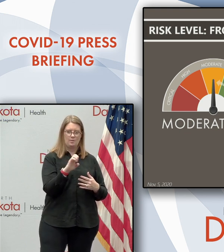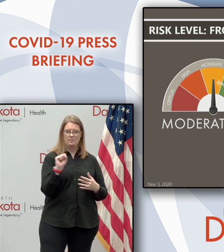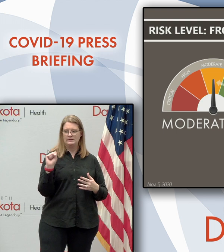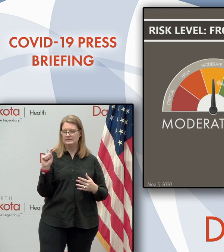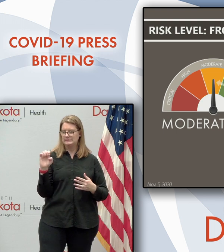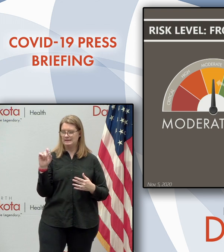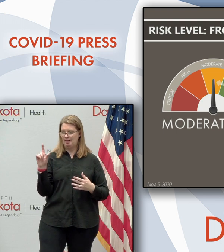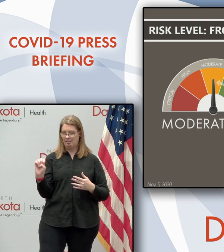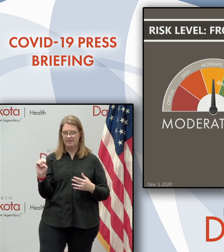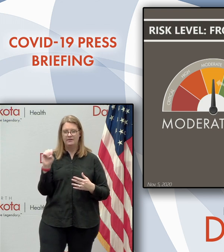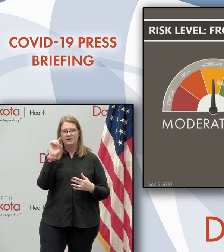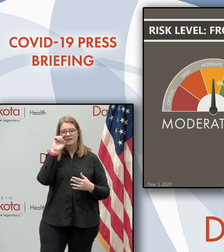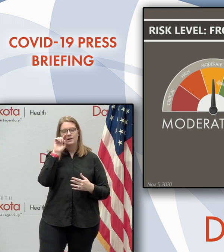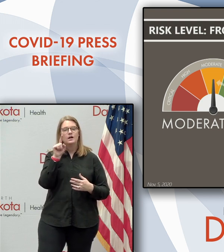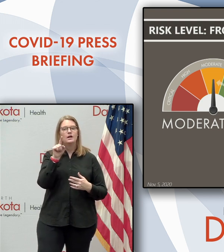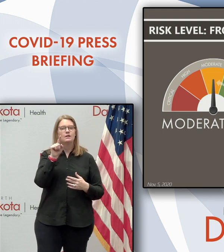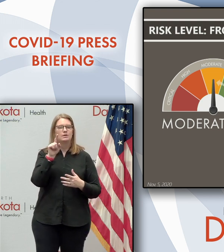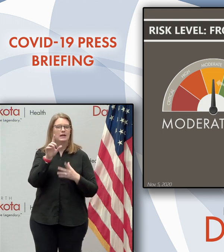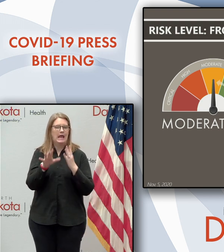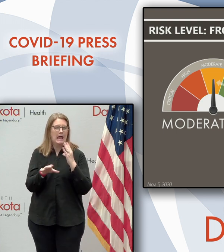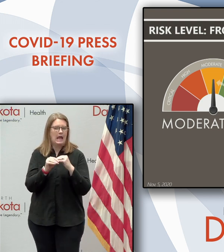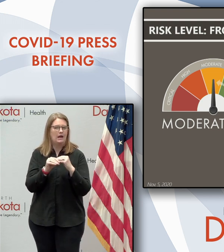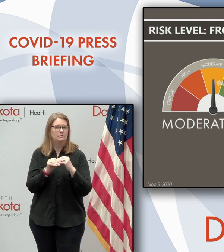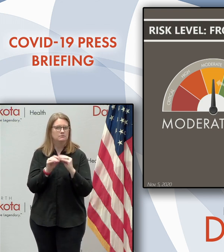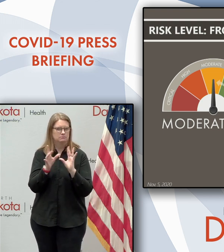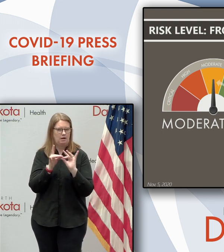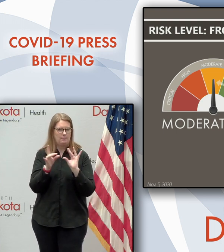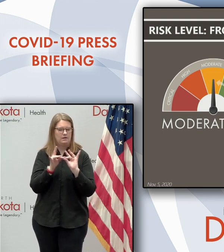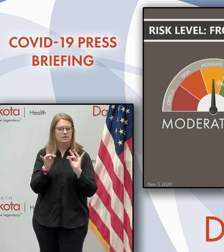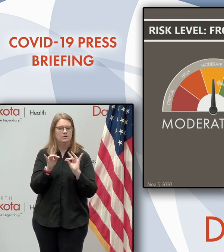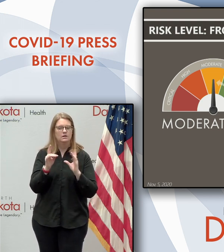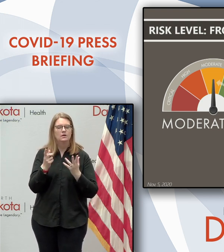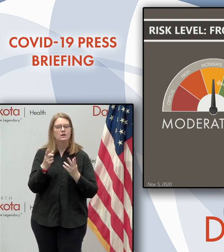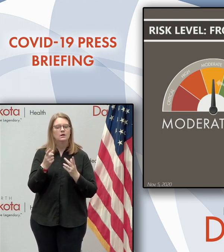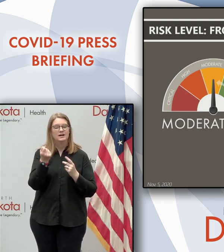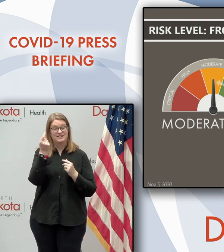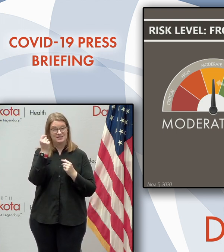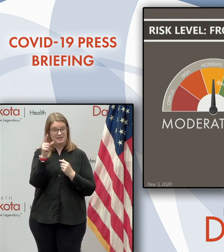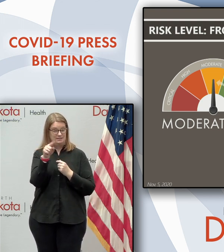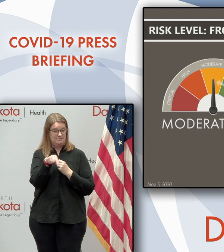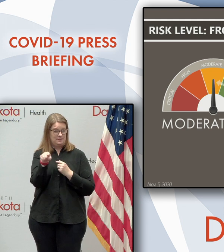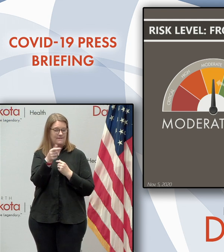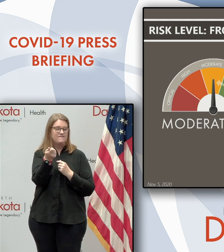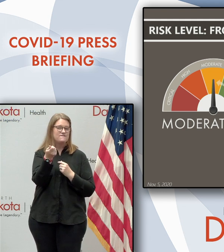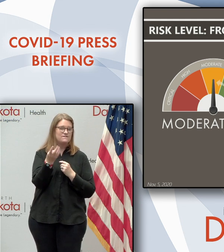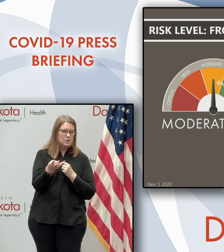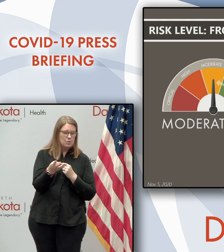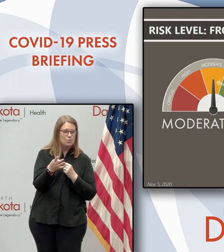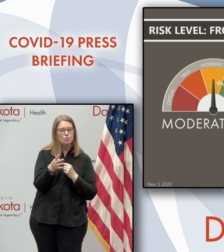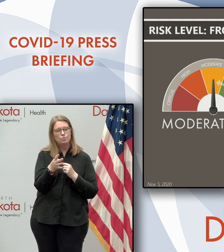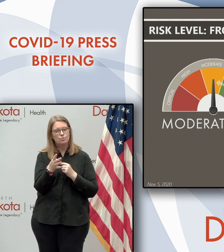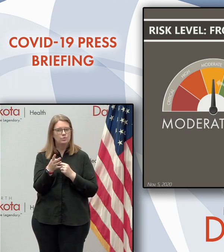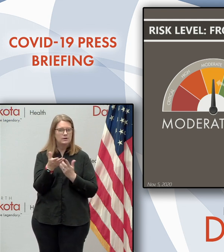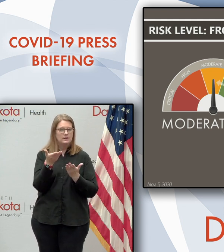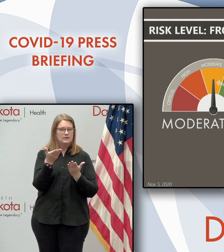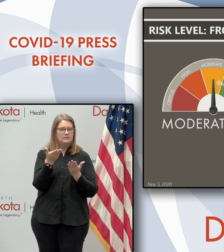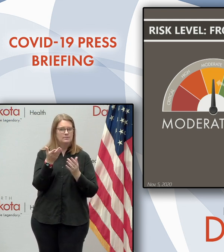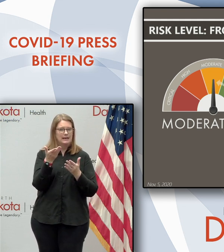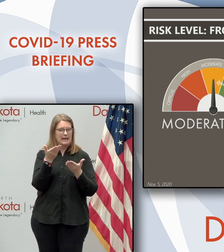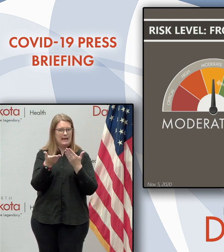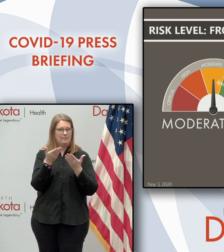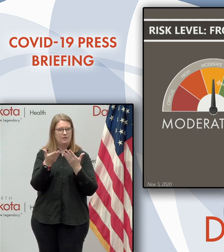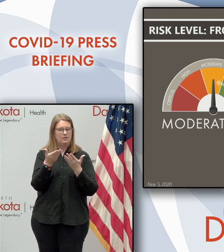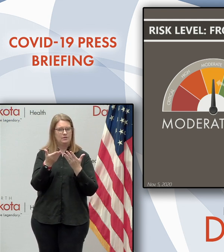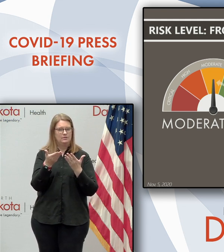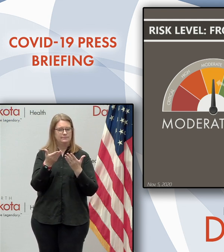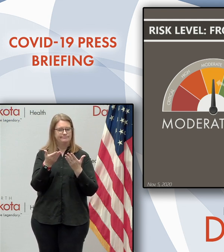I'll make a, a small notation here is that there were, uh, a few of these that might have, uh, been able to, to the low